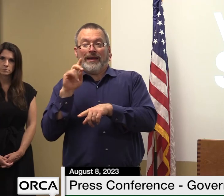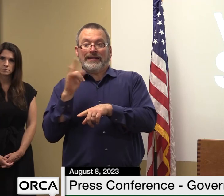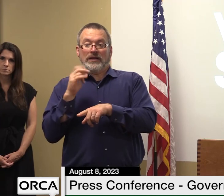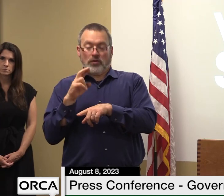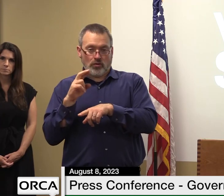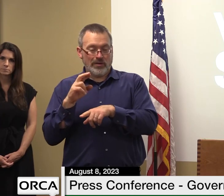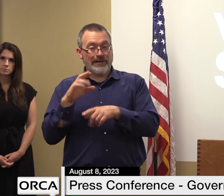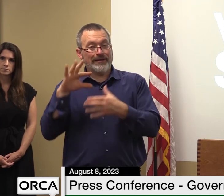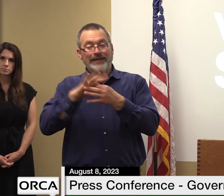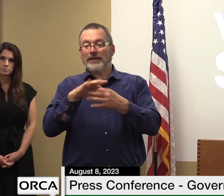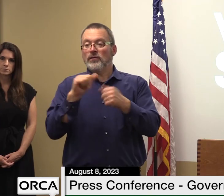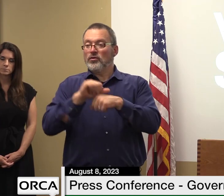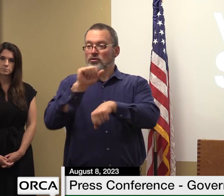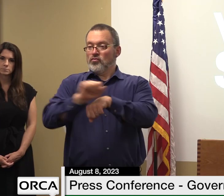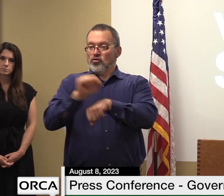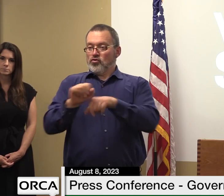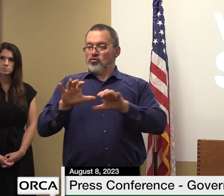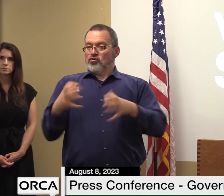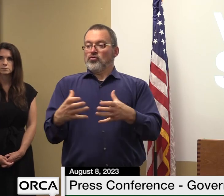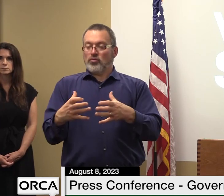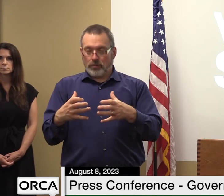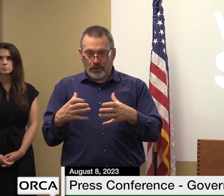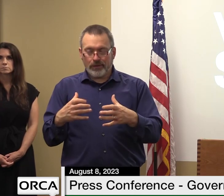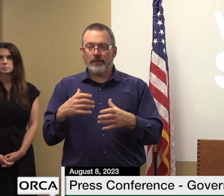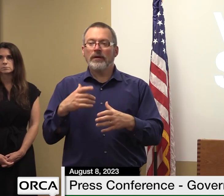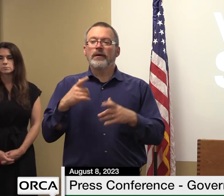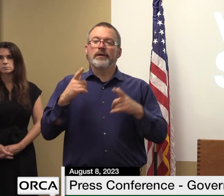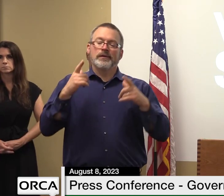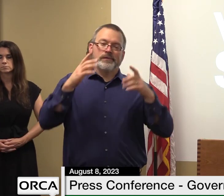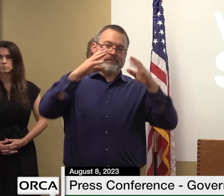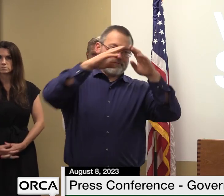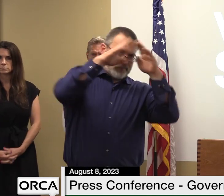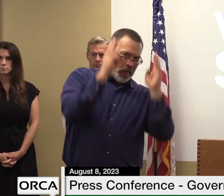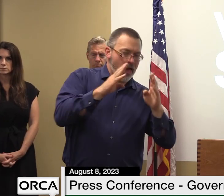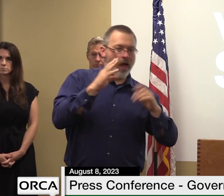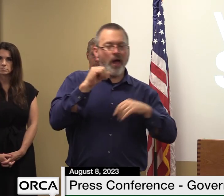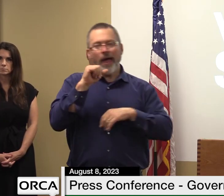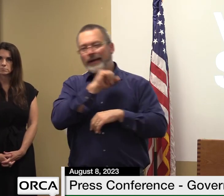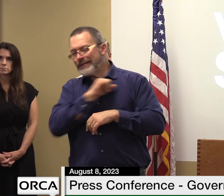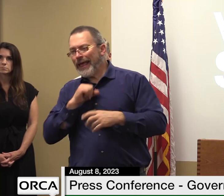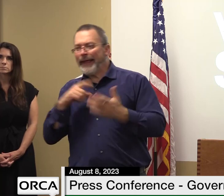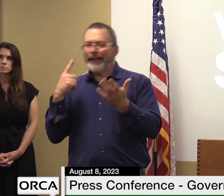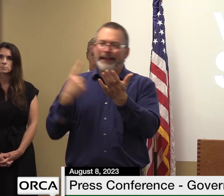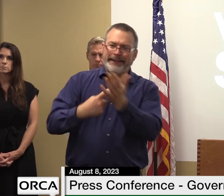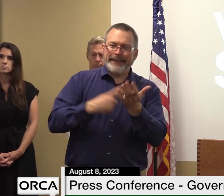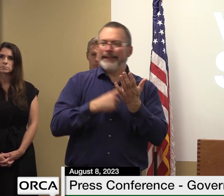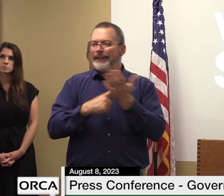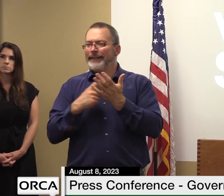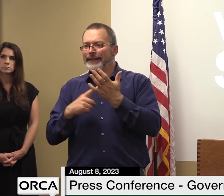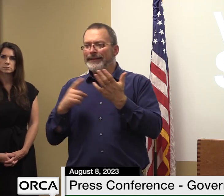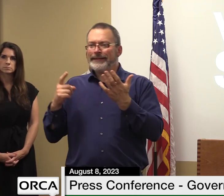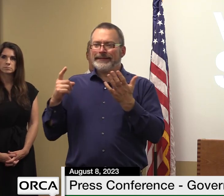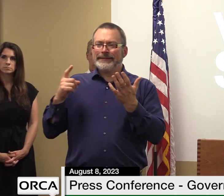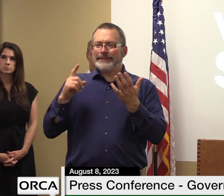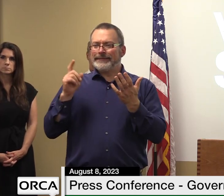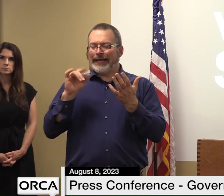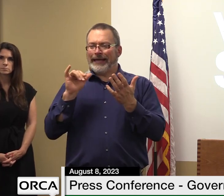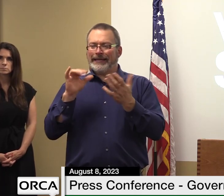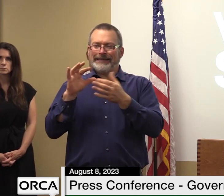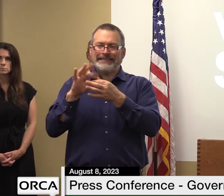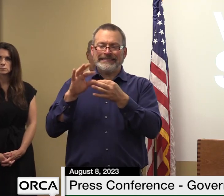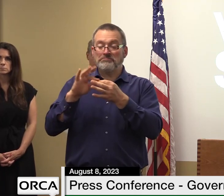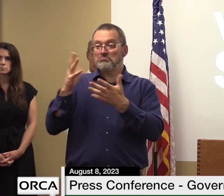the house and senate economic development committees the week before last senator acacia romhinsdale kind of floated the idea of a